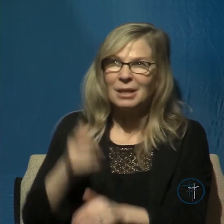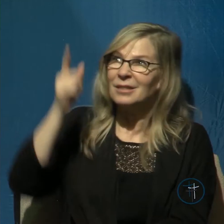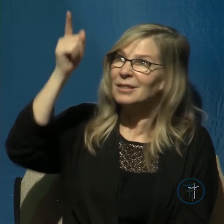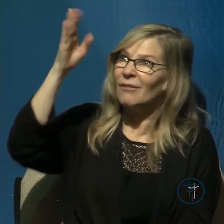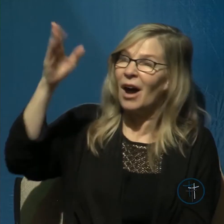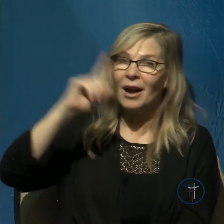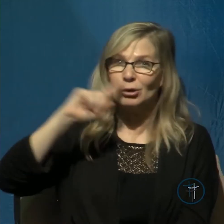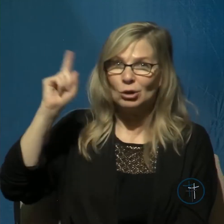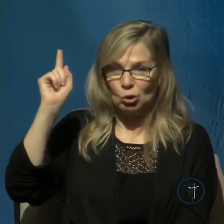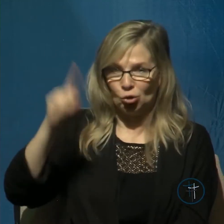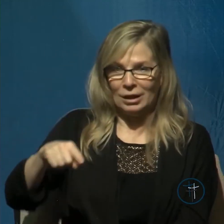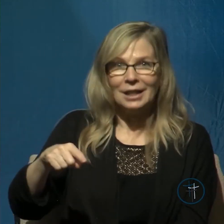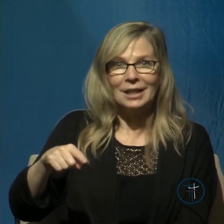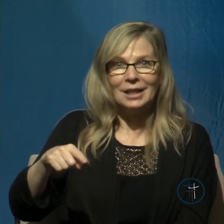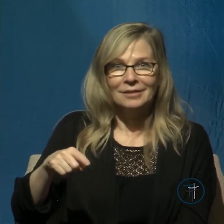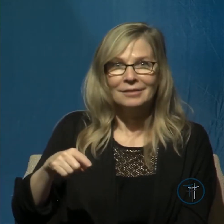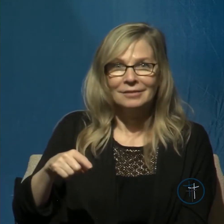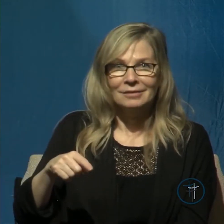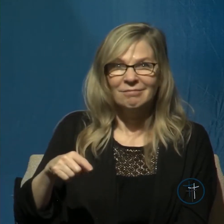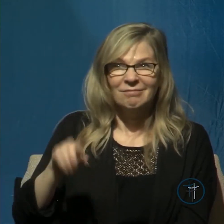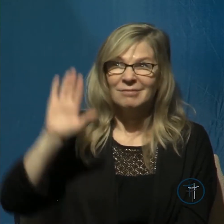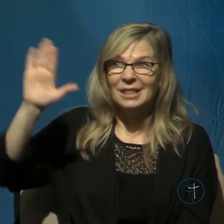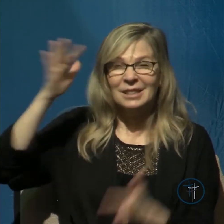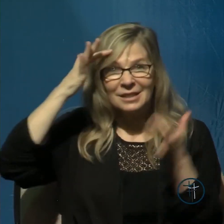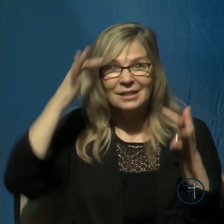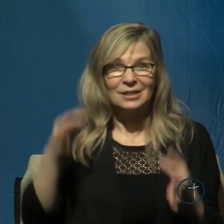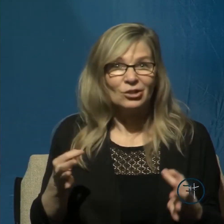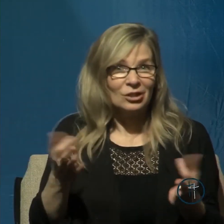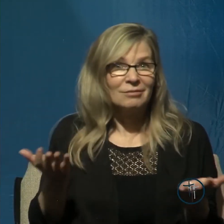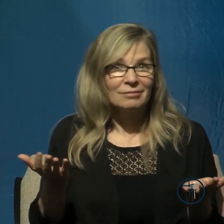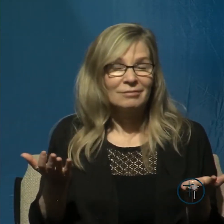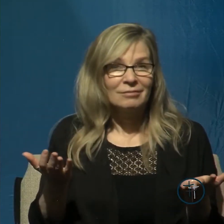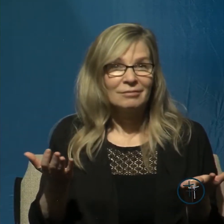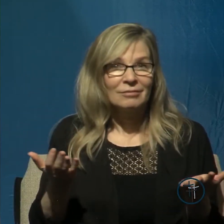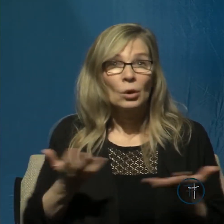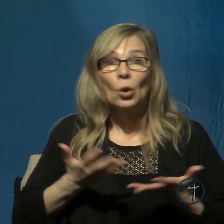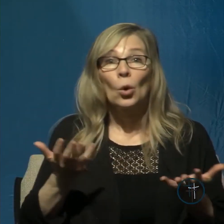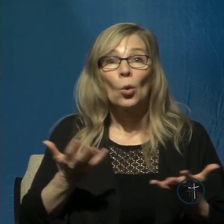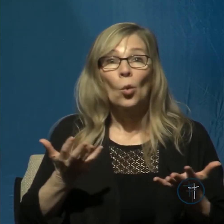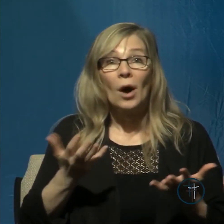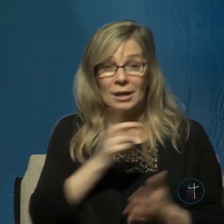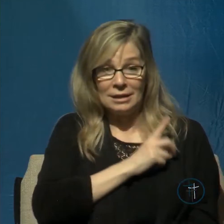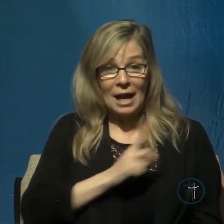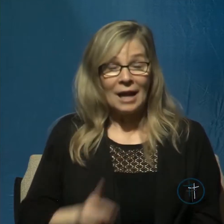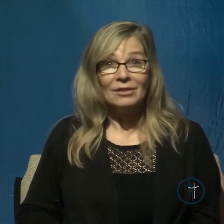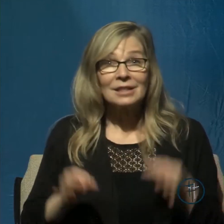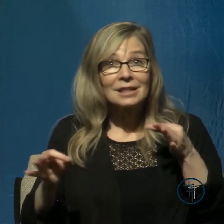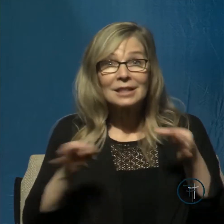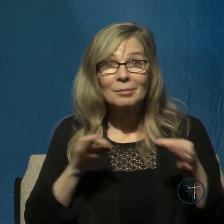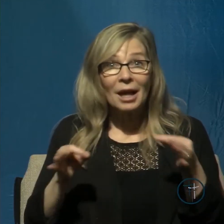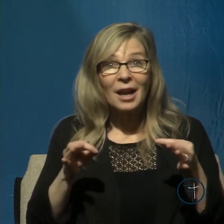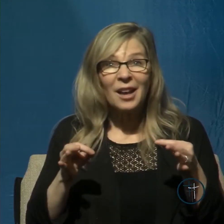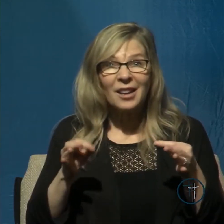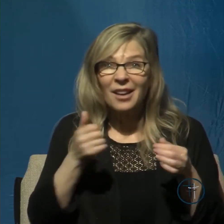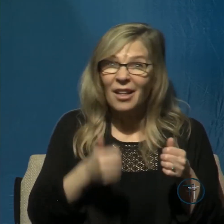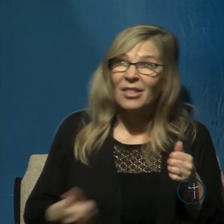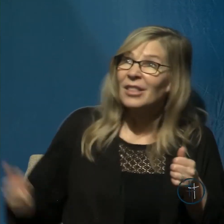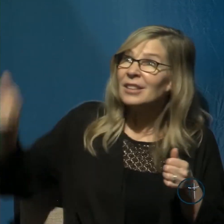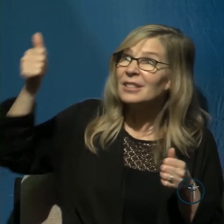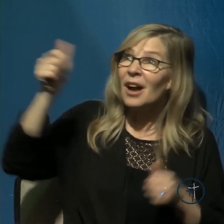See, what David is telling us in these verses here in Psalm 37, is that because the sovereign Lord is guiding you, your